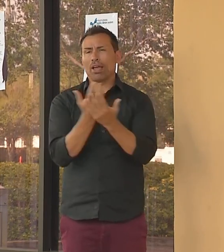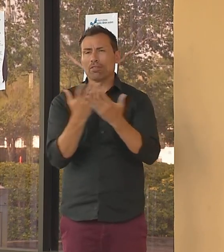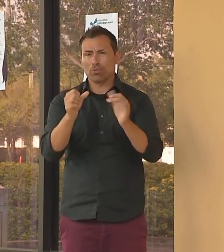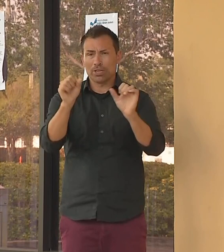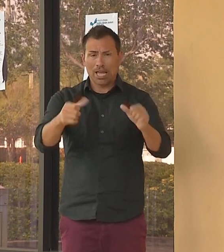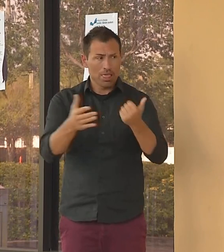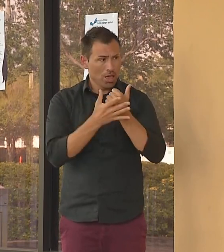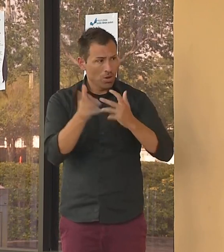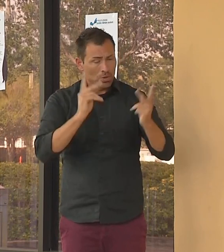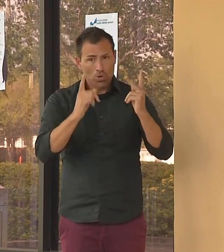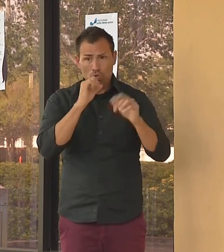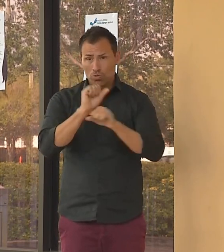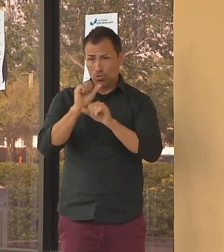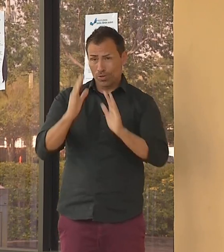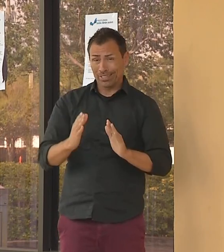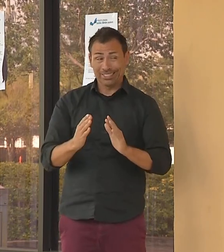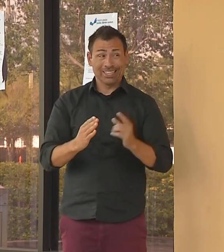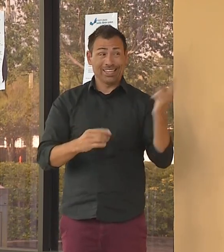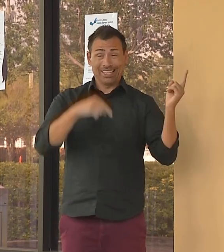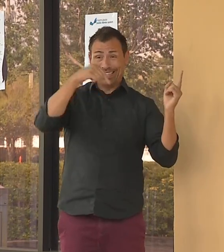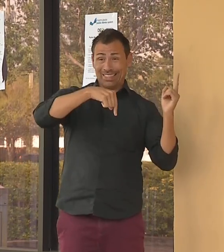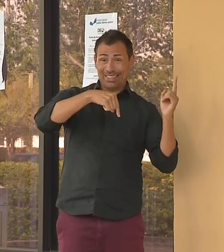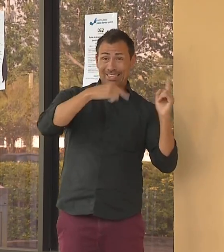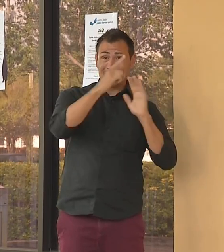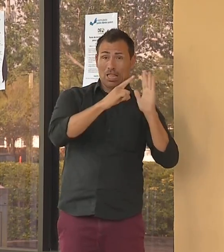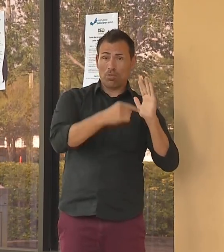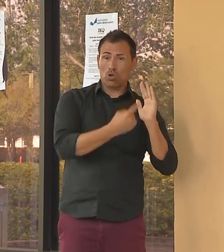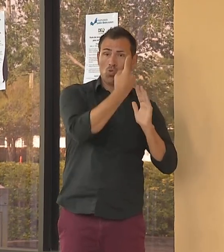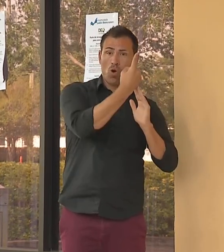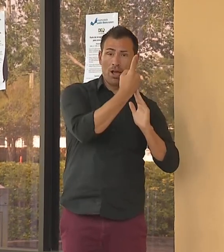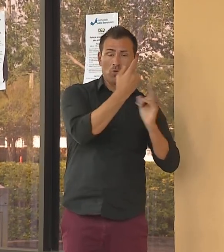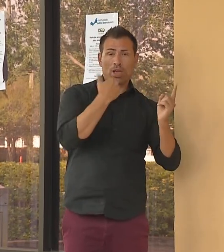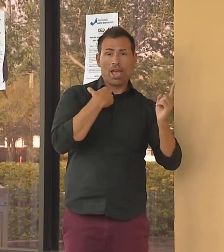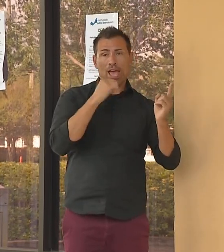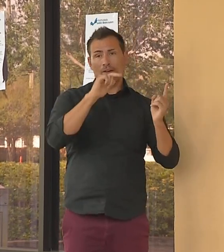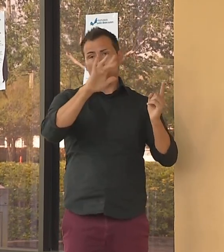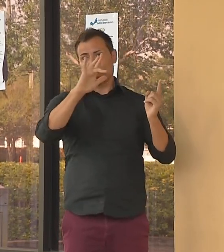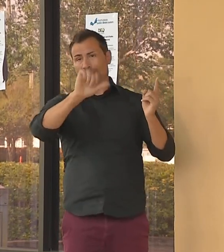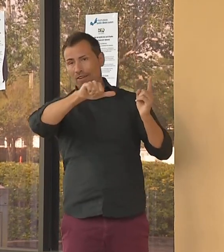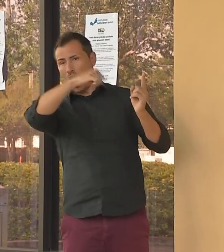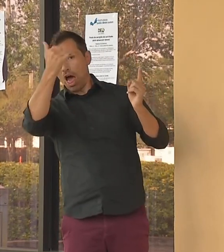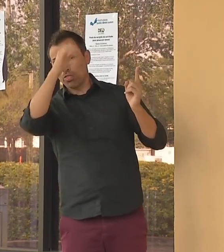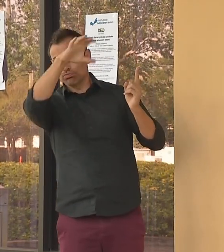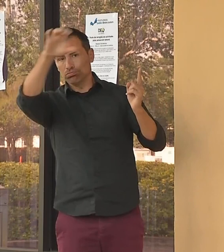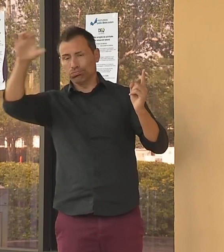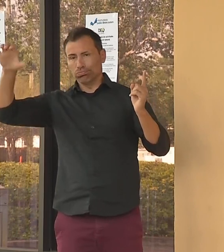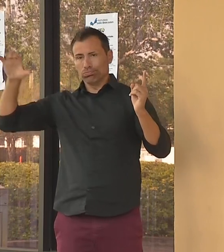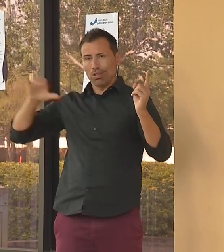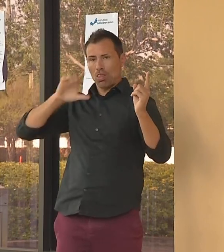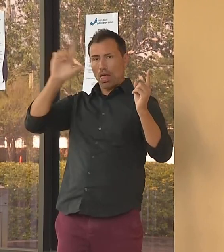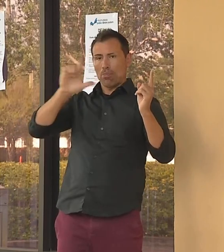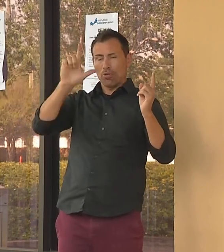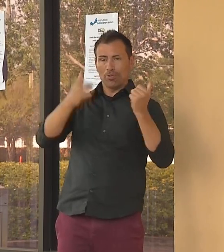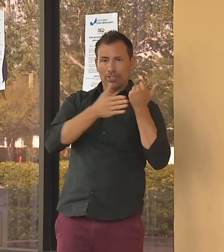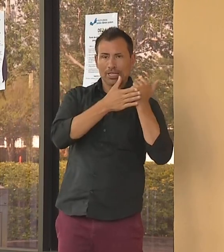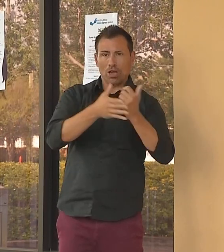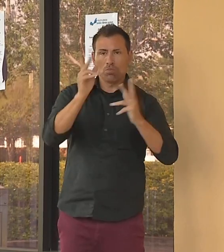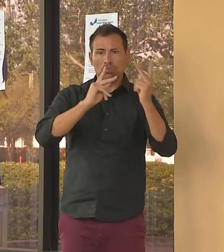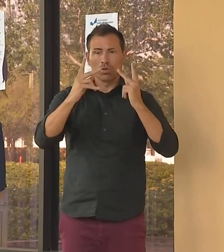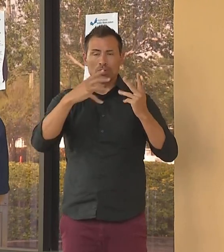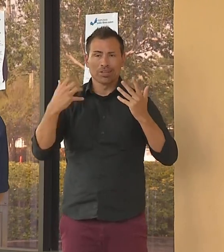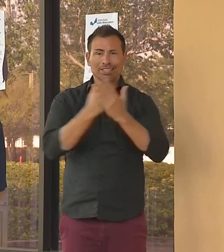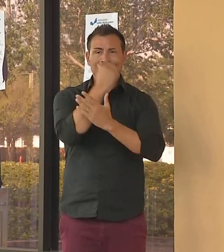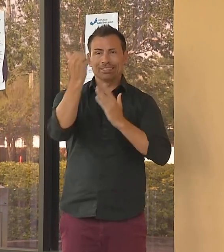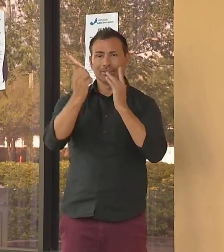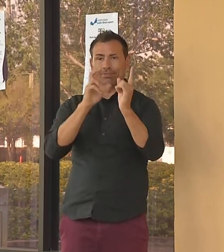county's public library system that will be participating in this program to help the unemployed get the money that they deserve. We're handing out printed